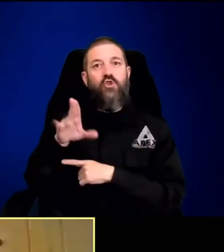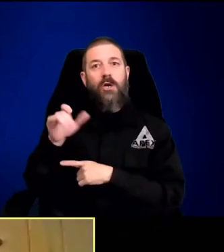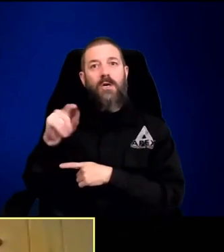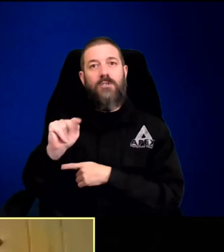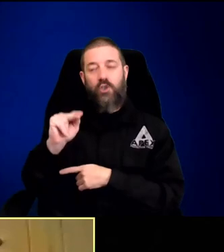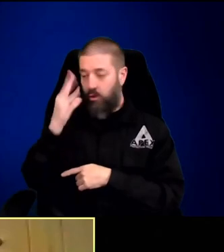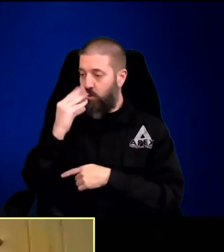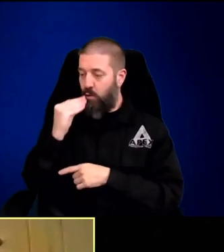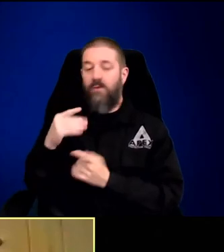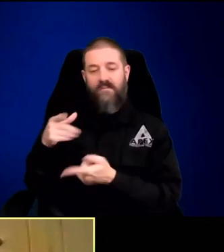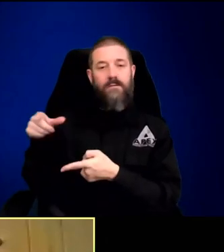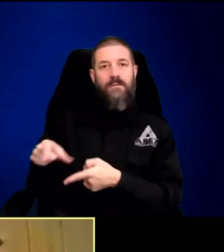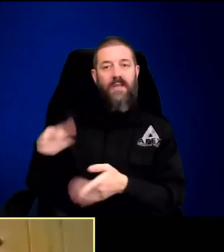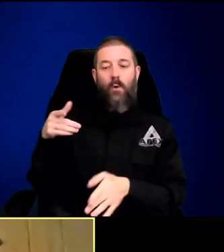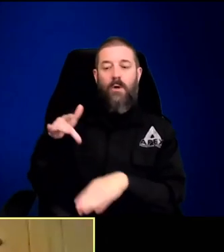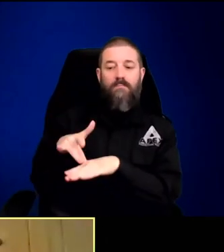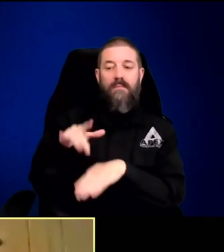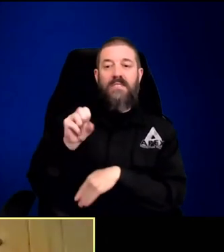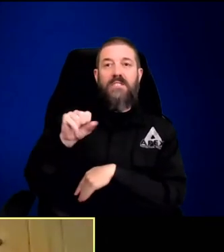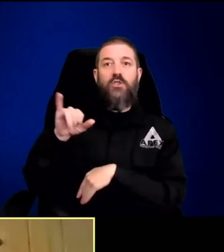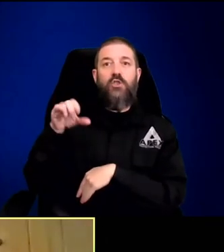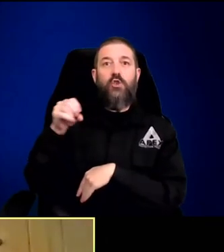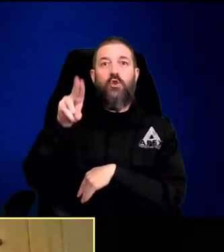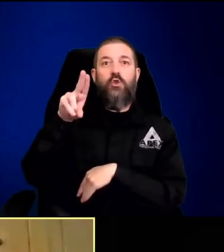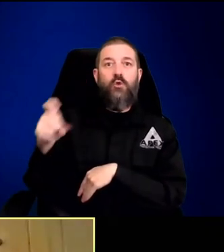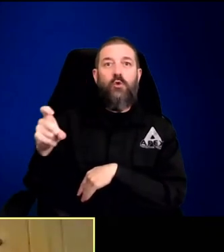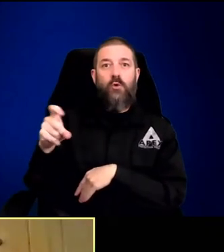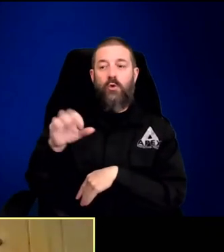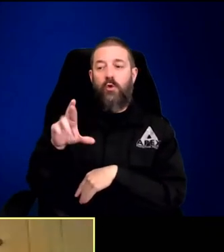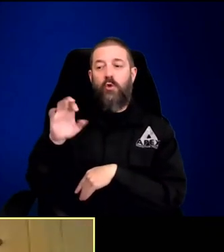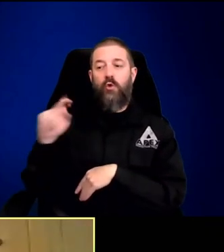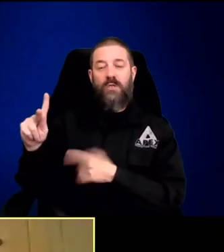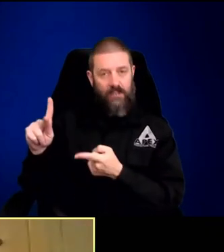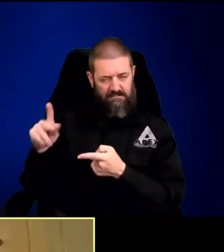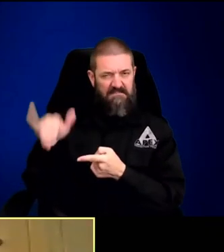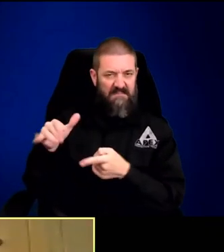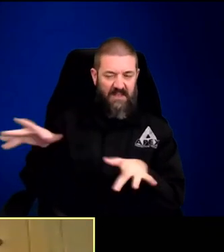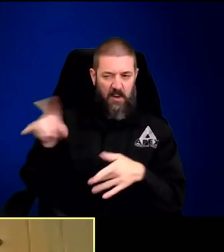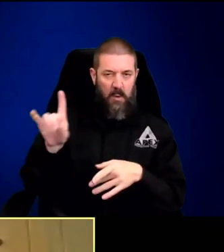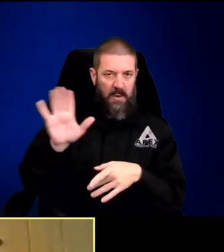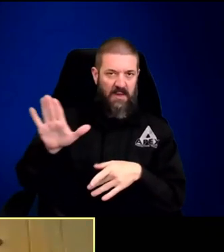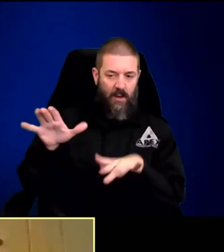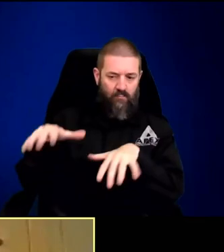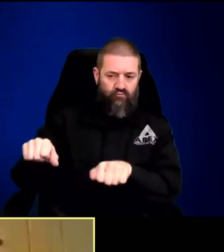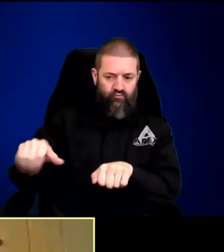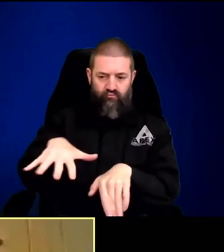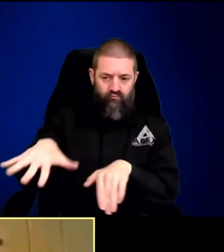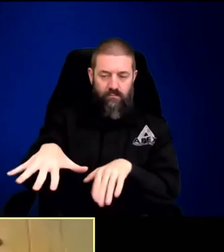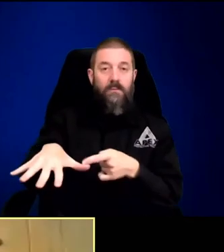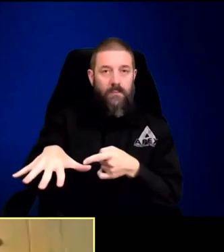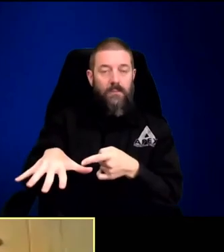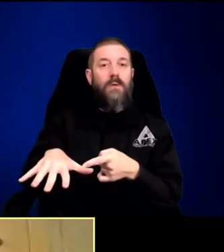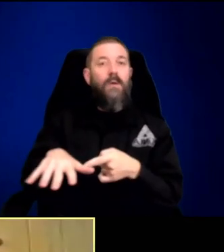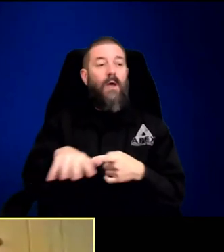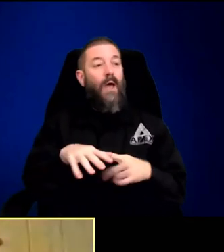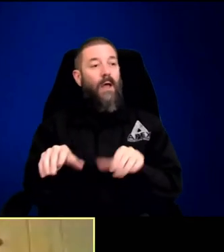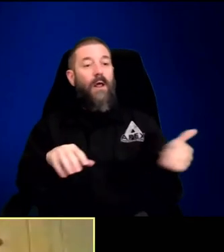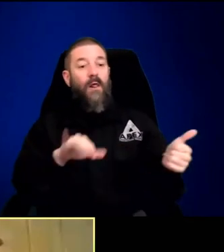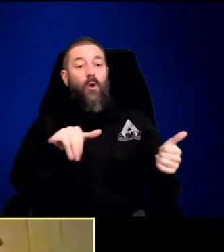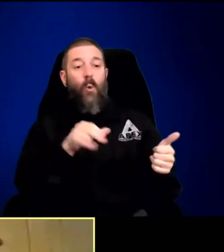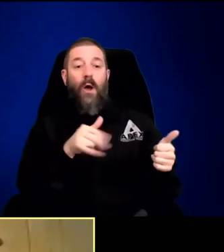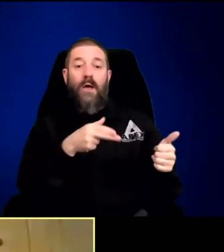Yesterday, we did have the junction wolves in sight at Slough Creek, which is the center of their territory.